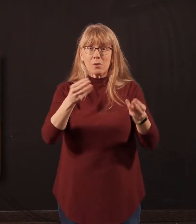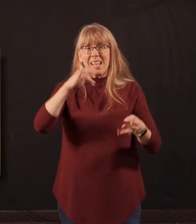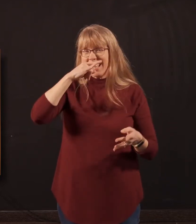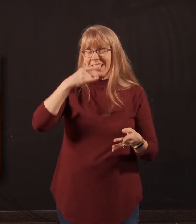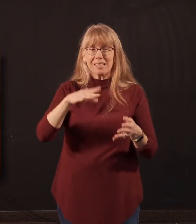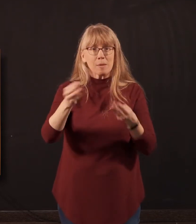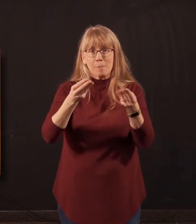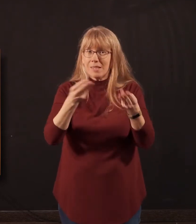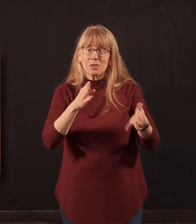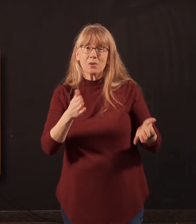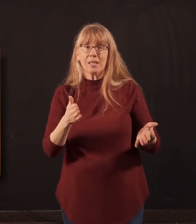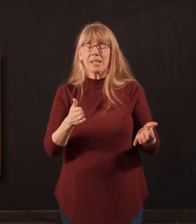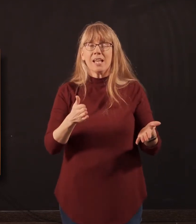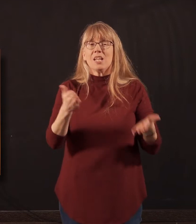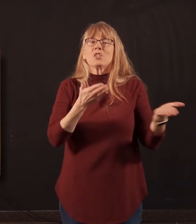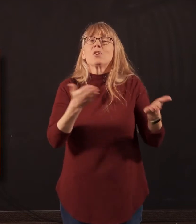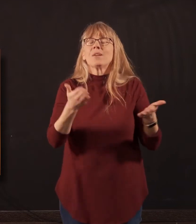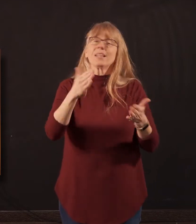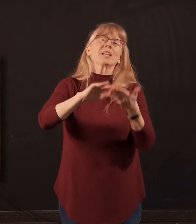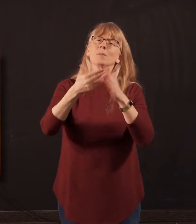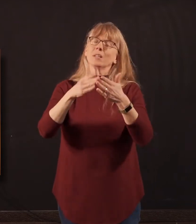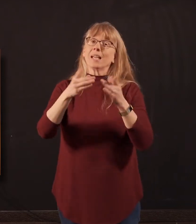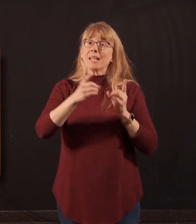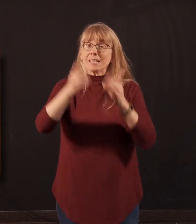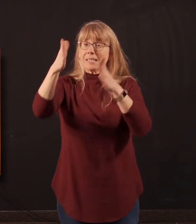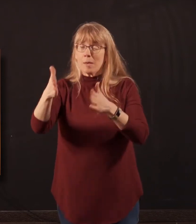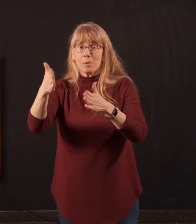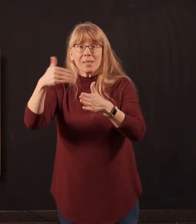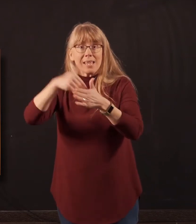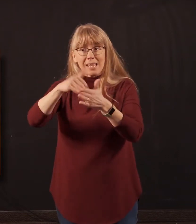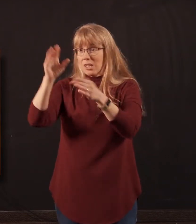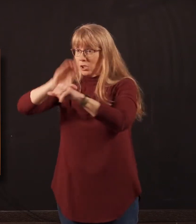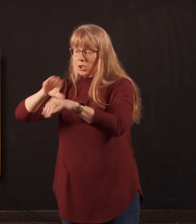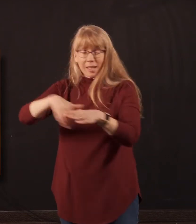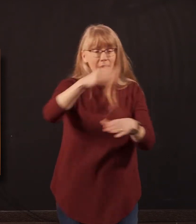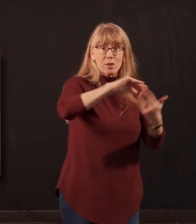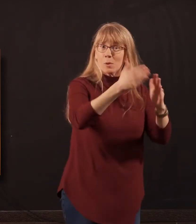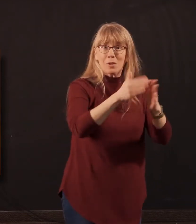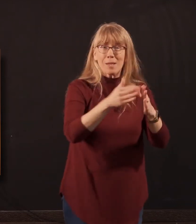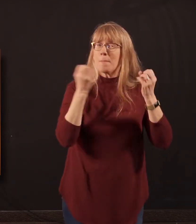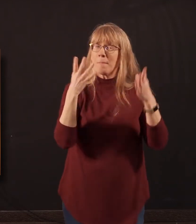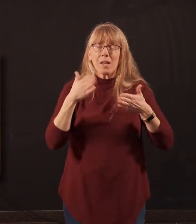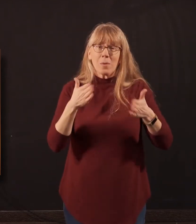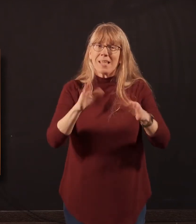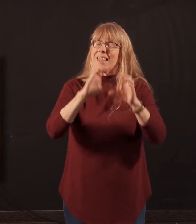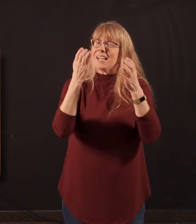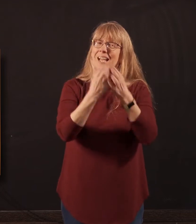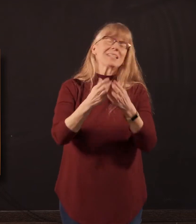serving the community, making disciples both in the church and out in the community in so many ways. This class is such a special class of